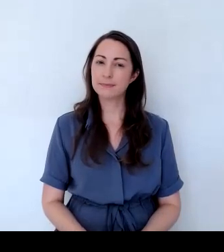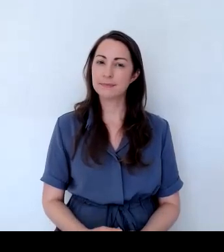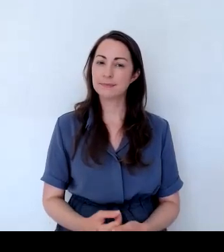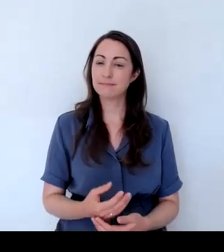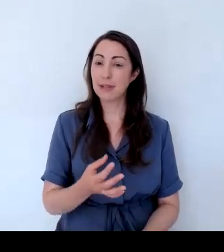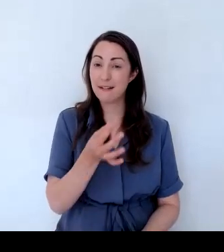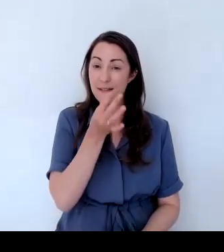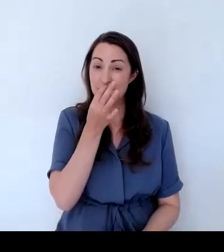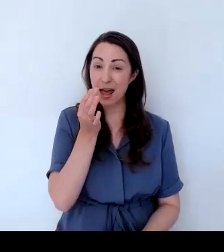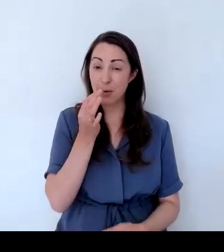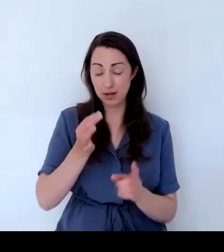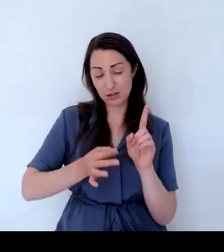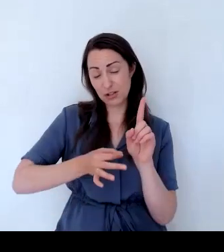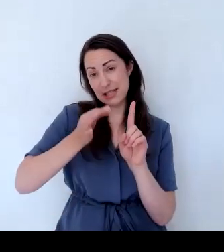the wheel.